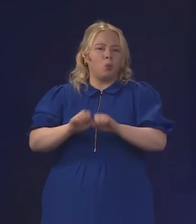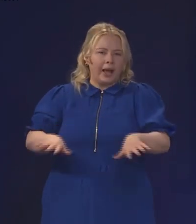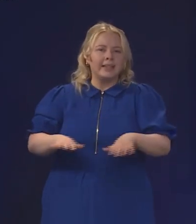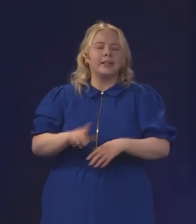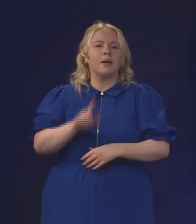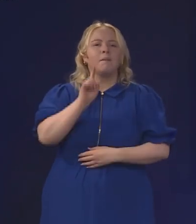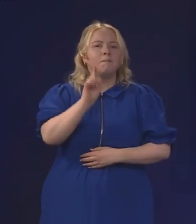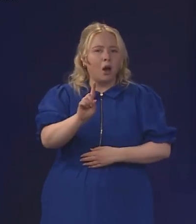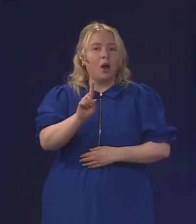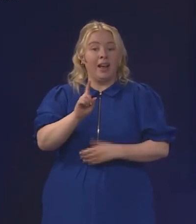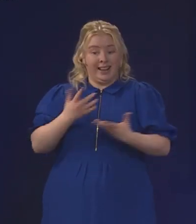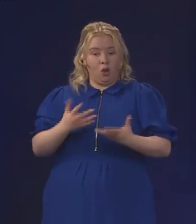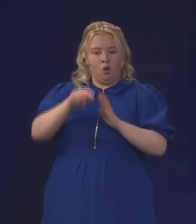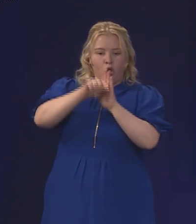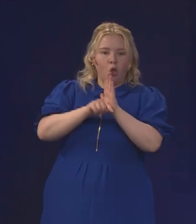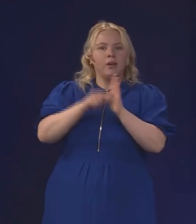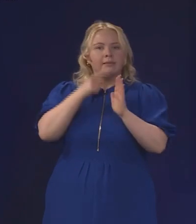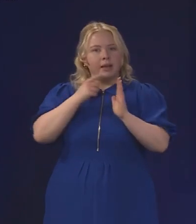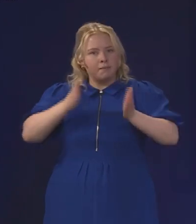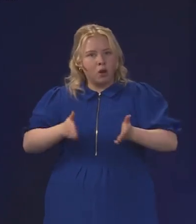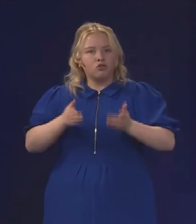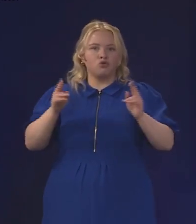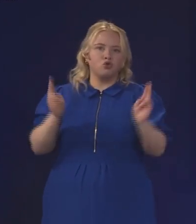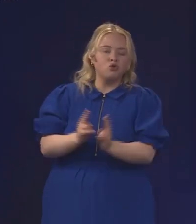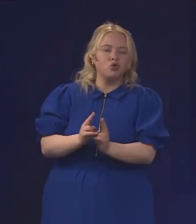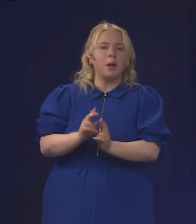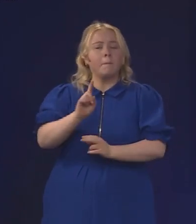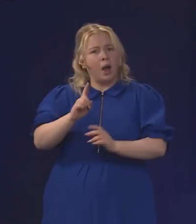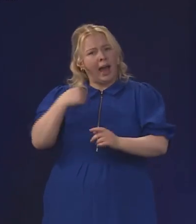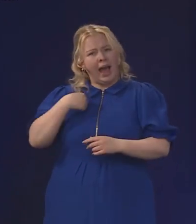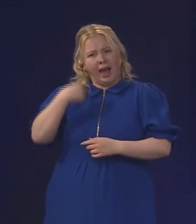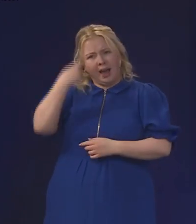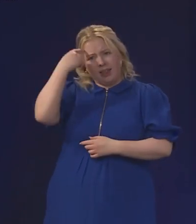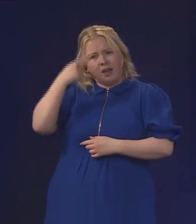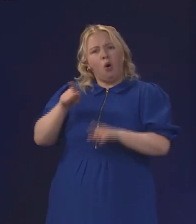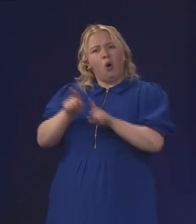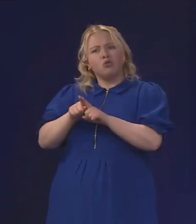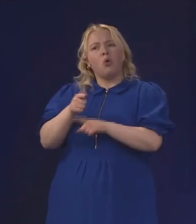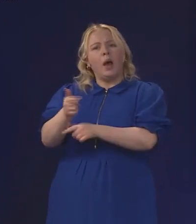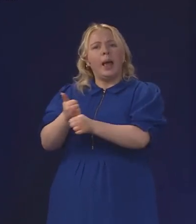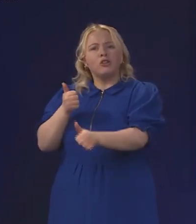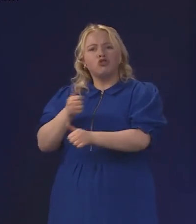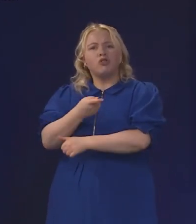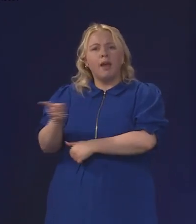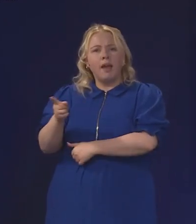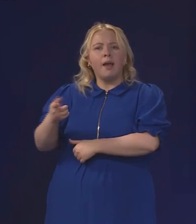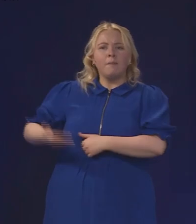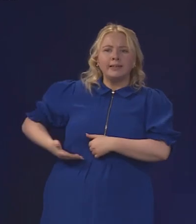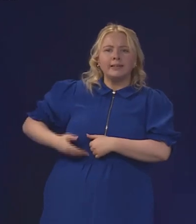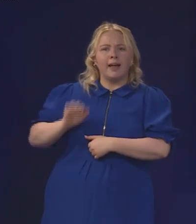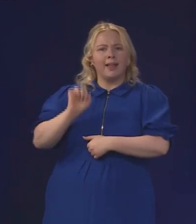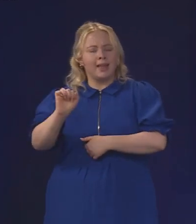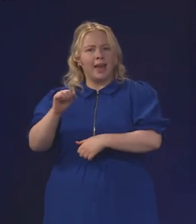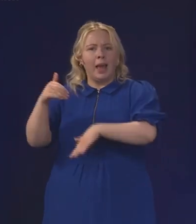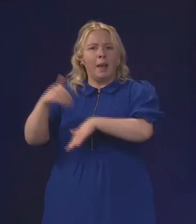as we regulate it is really important that we consider the overall impact on business and industry and engage with industry. I spoke at